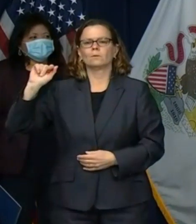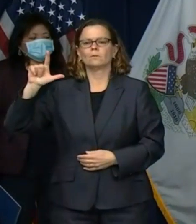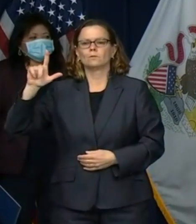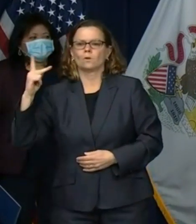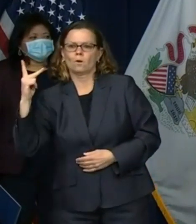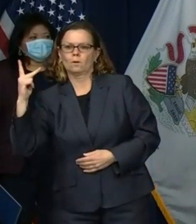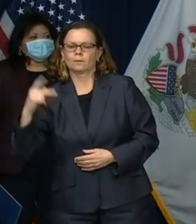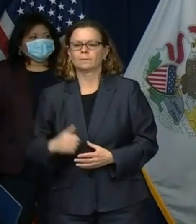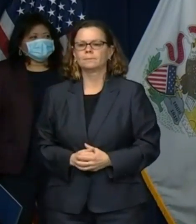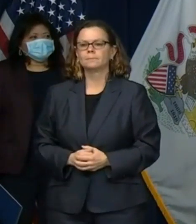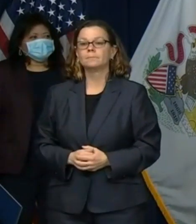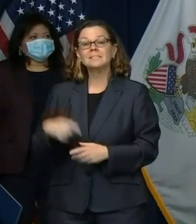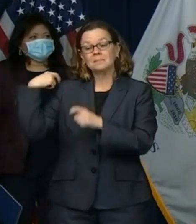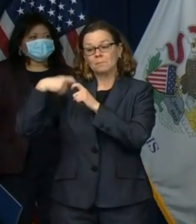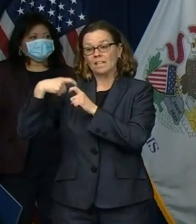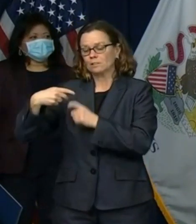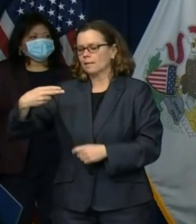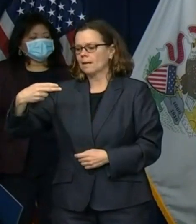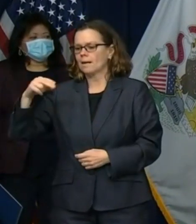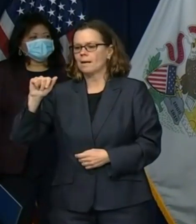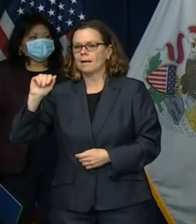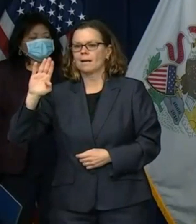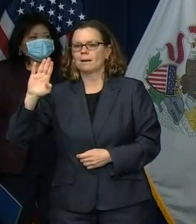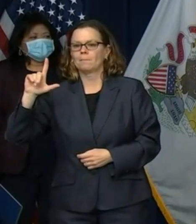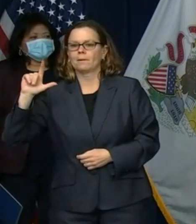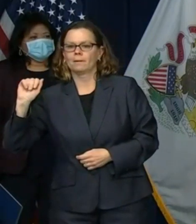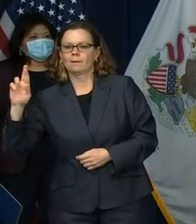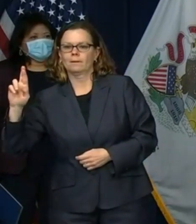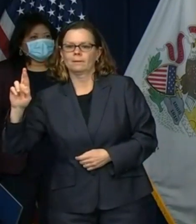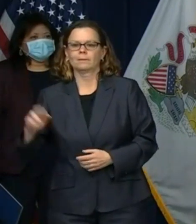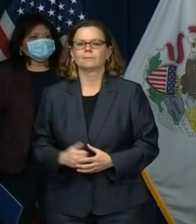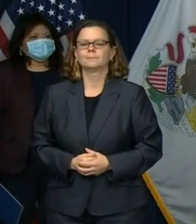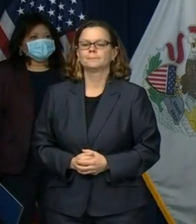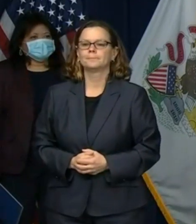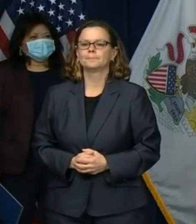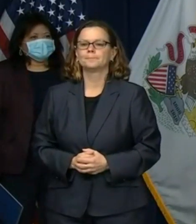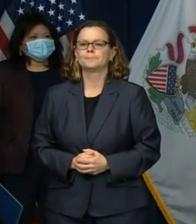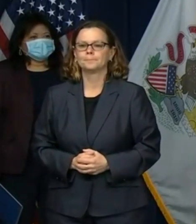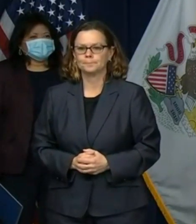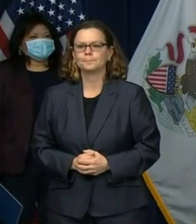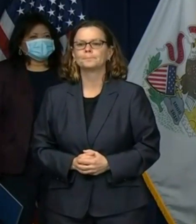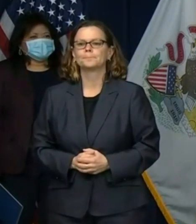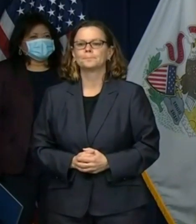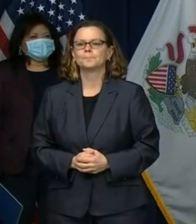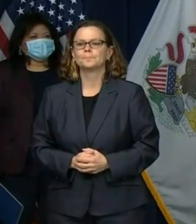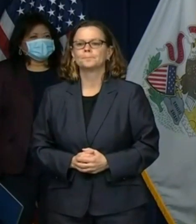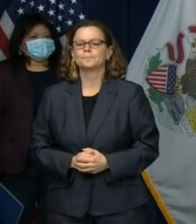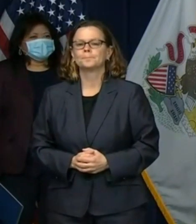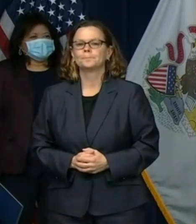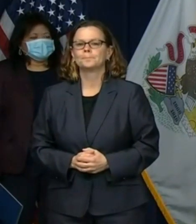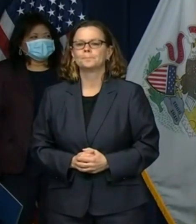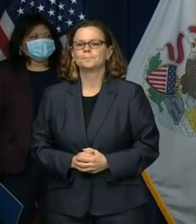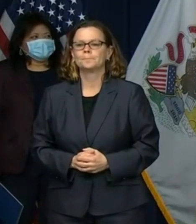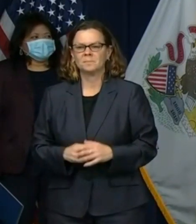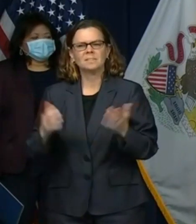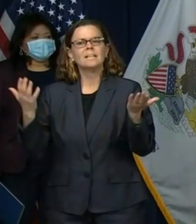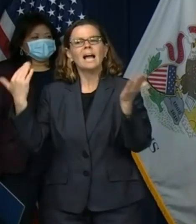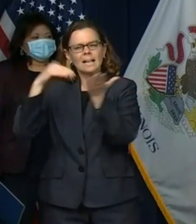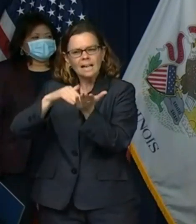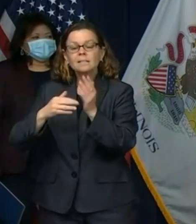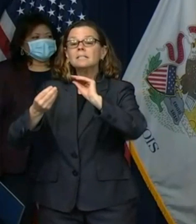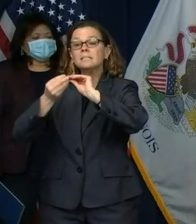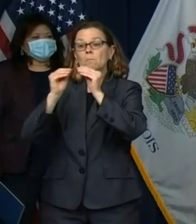you can text hablar h-a-b-l-a-r to the same number